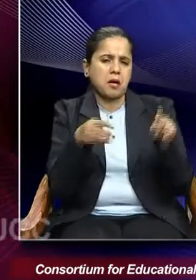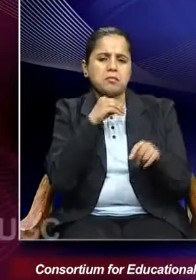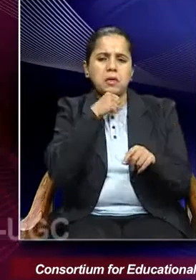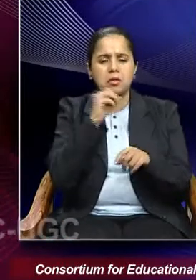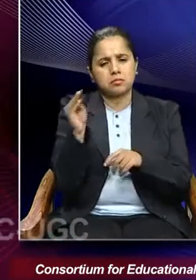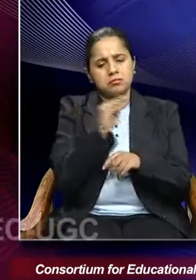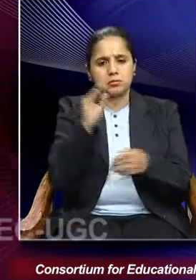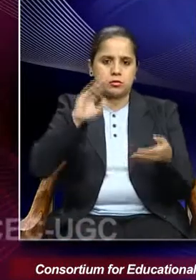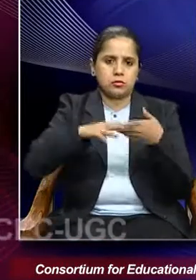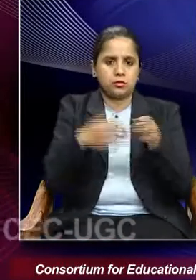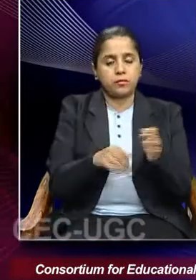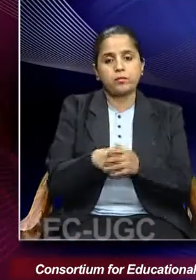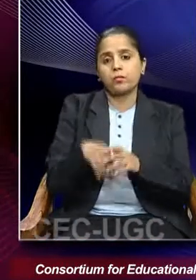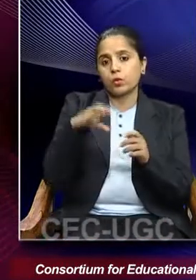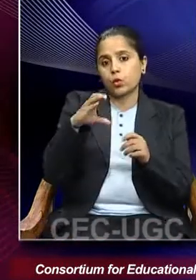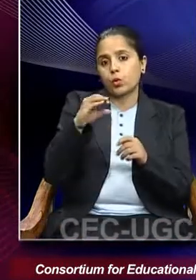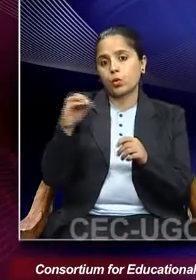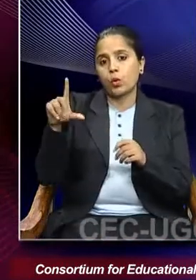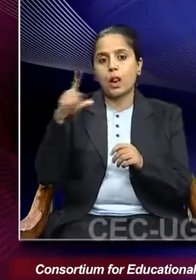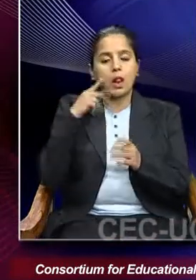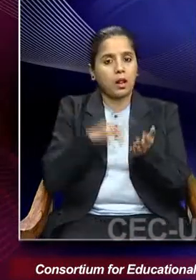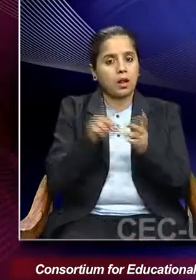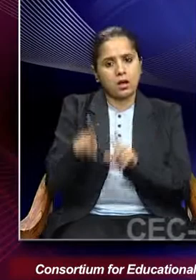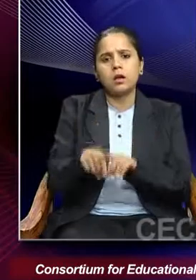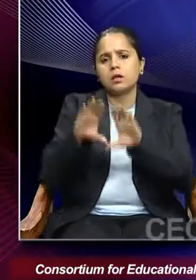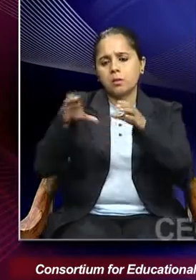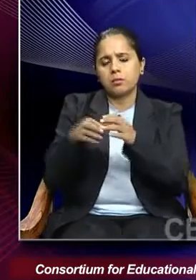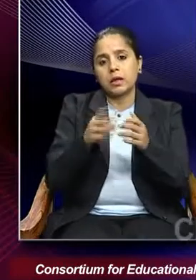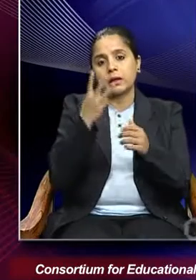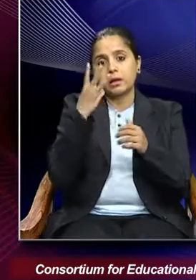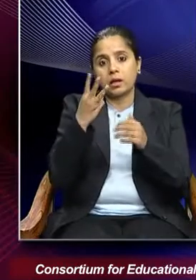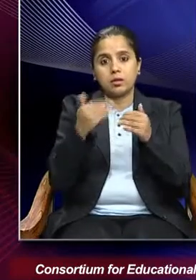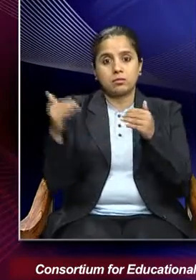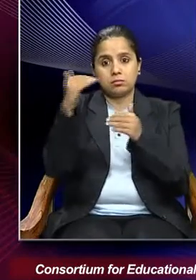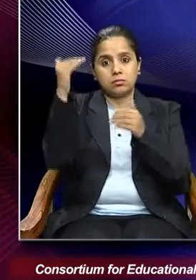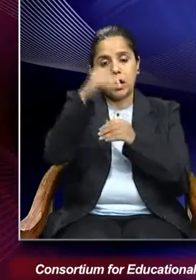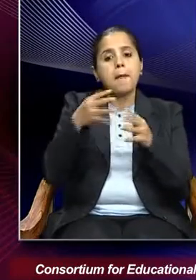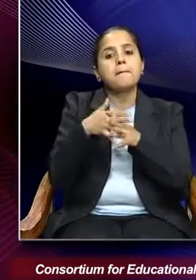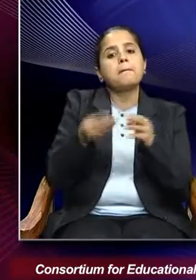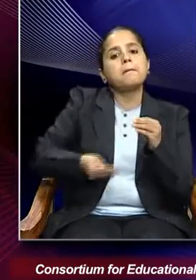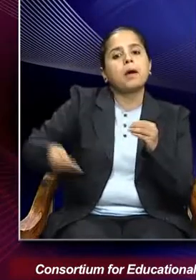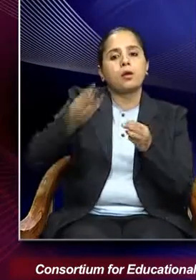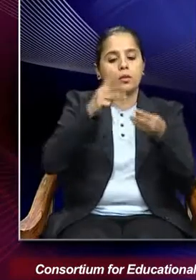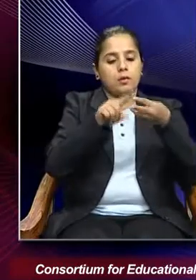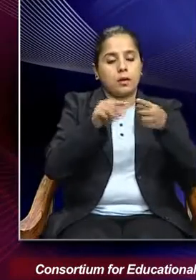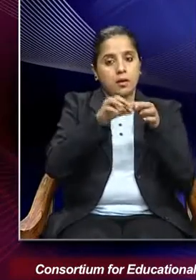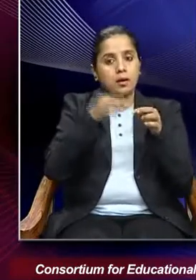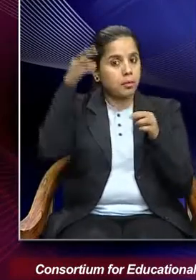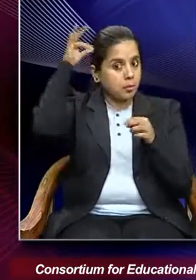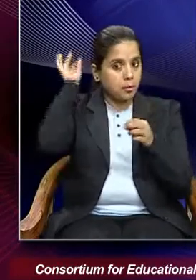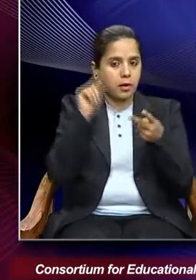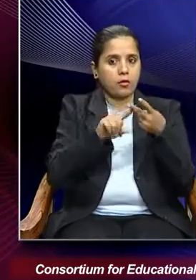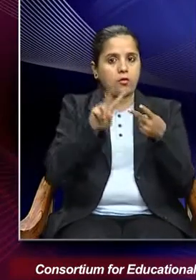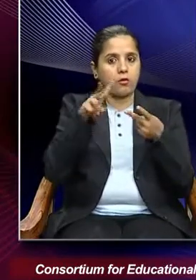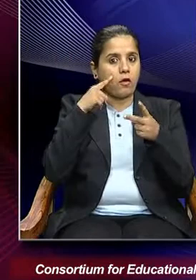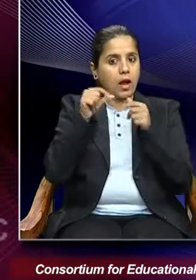in the Kuleen subgroup of the three upper castes in Bengal that is Brahmans, Vedyas